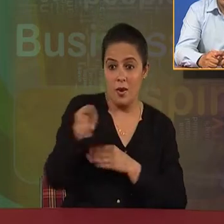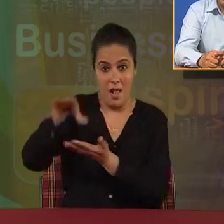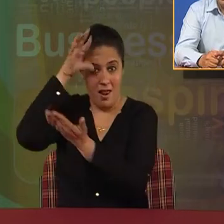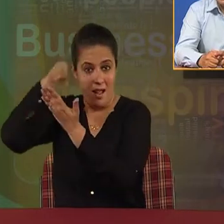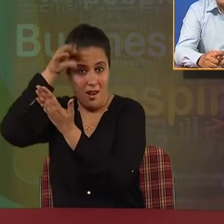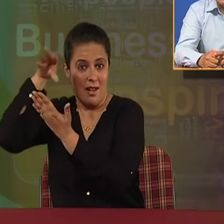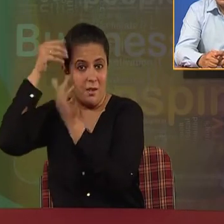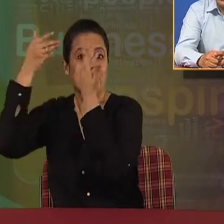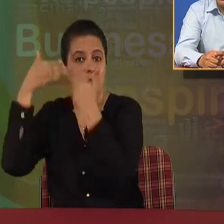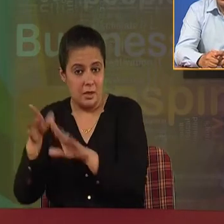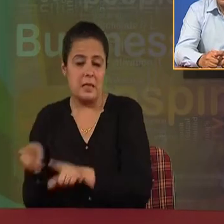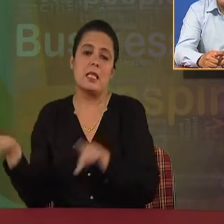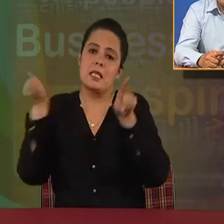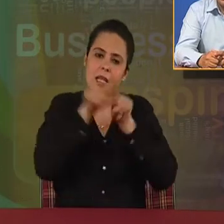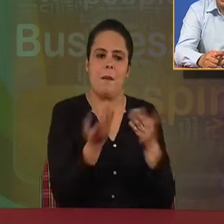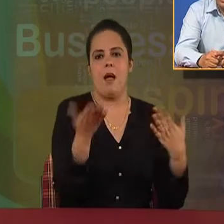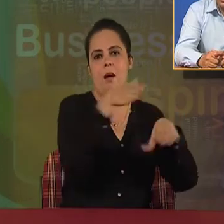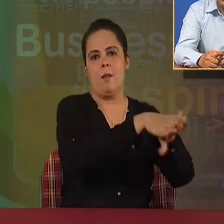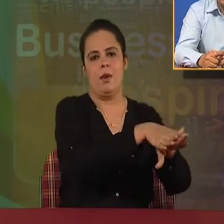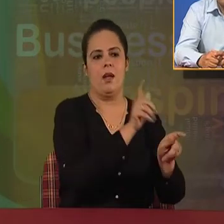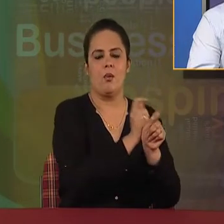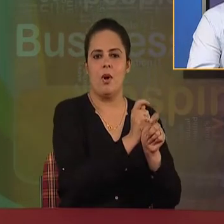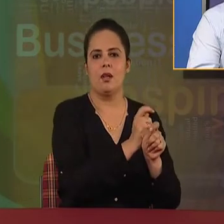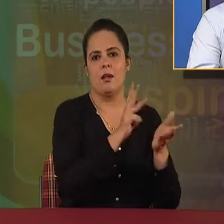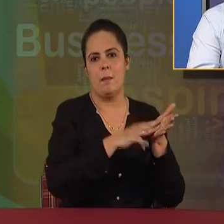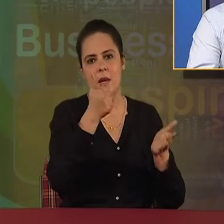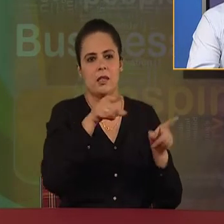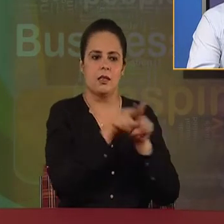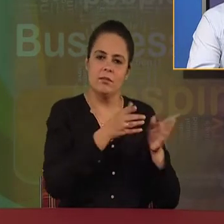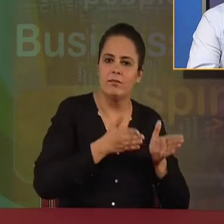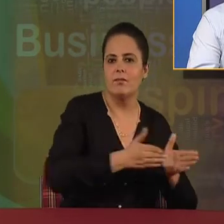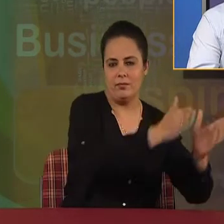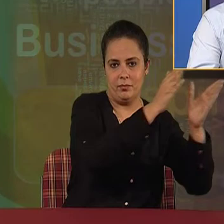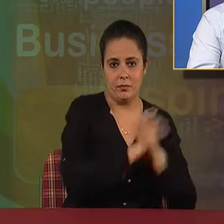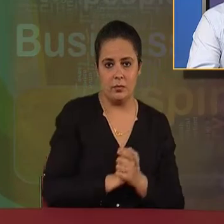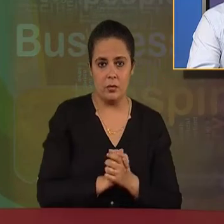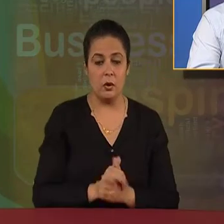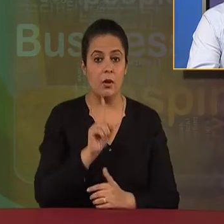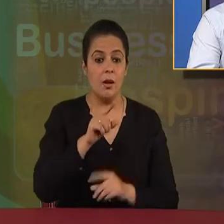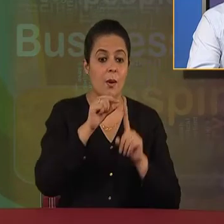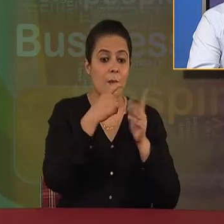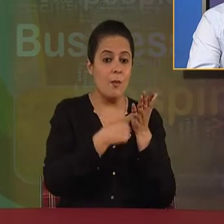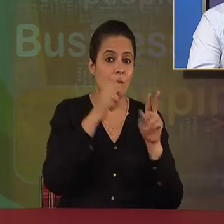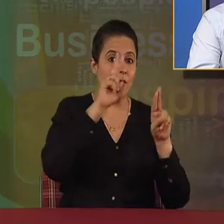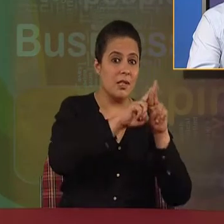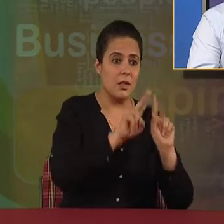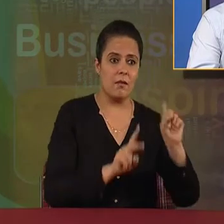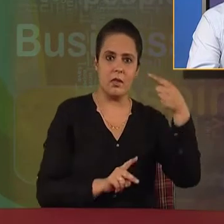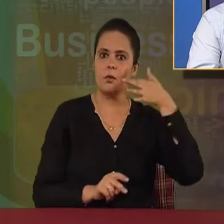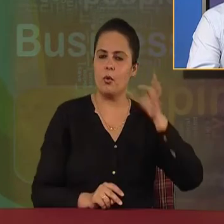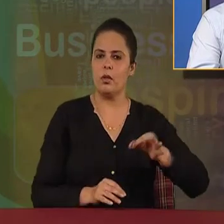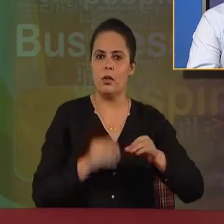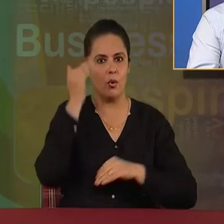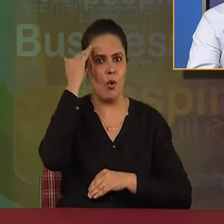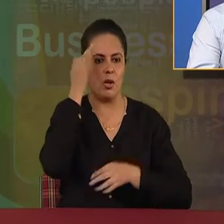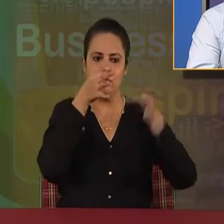practice the same in these business organizations. So, the very first feature of profession is very much present in the management.